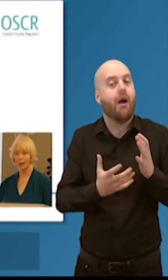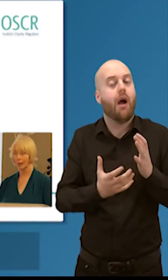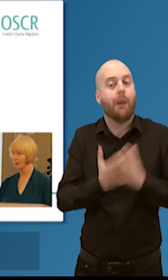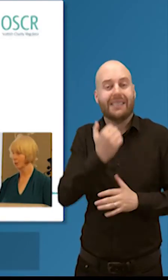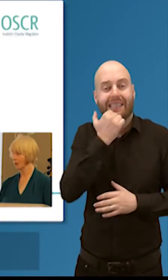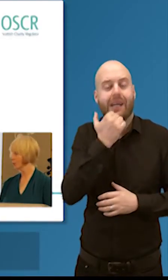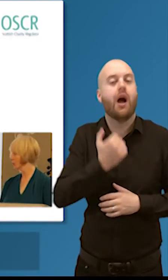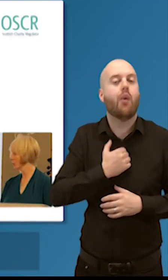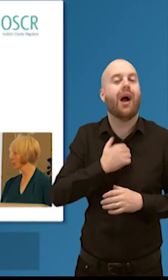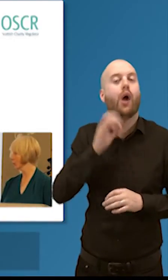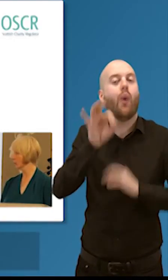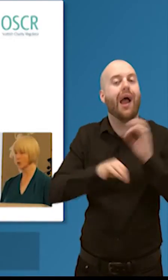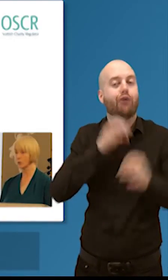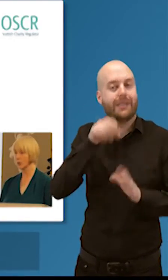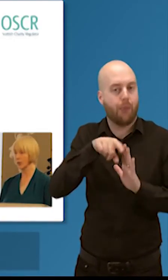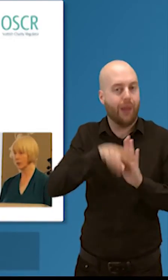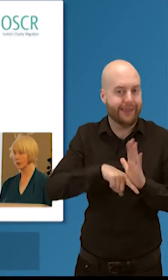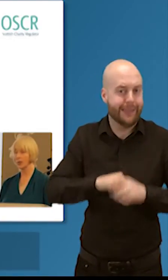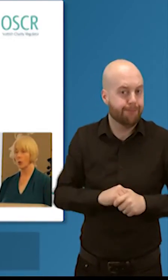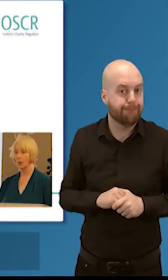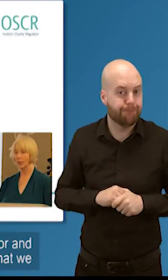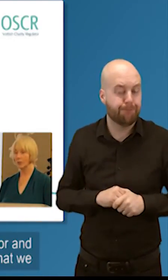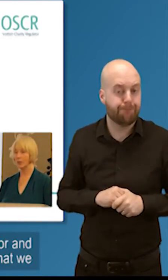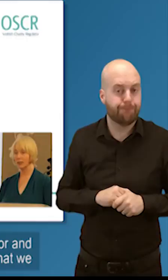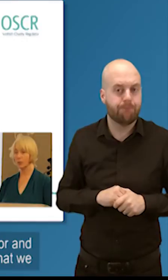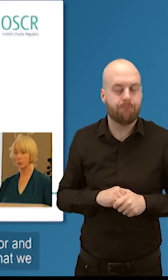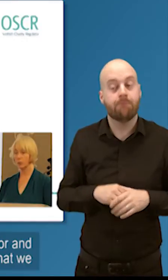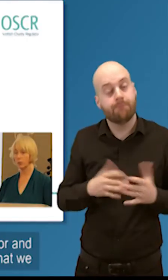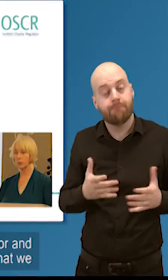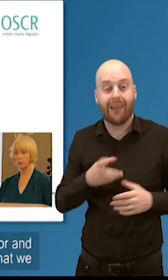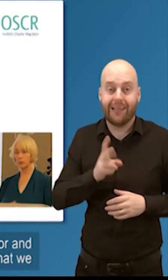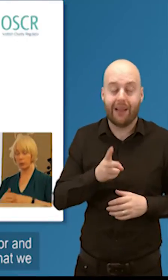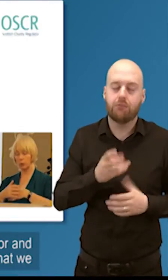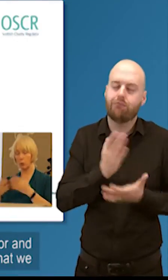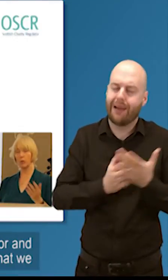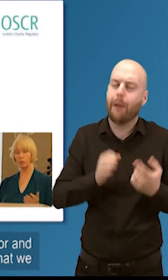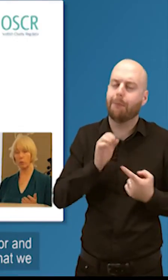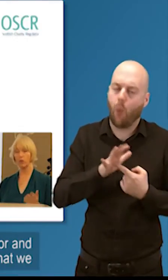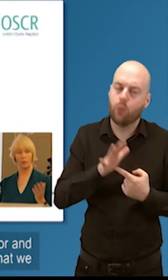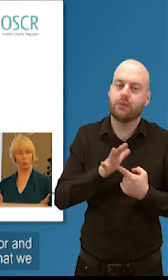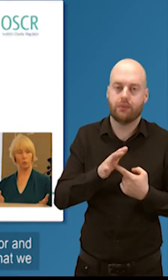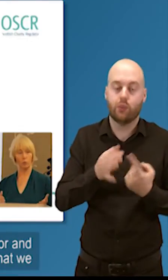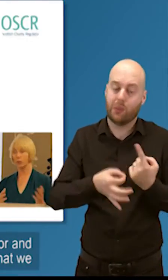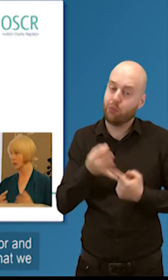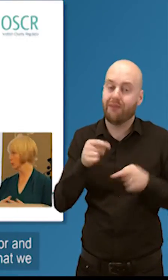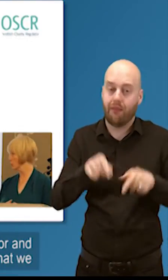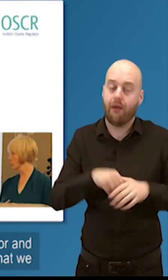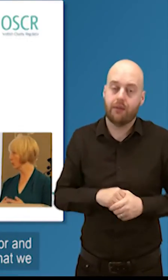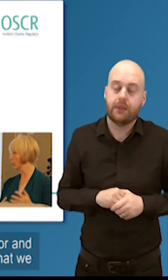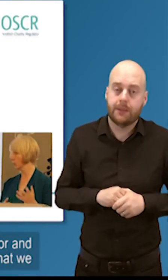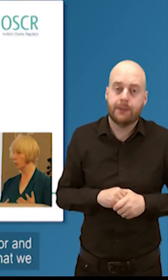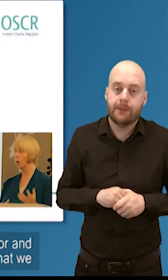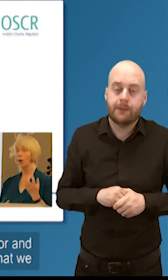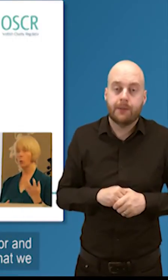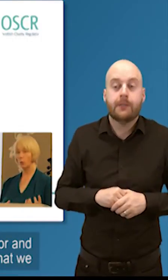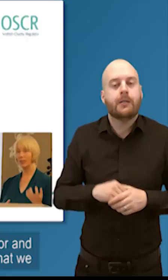now that sounds a bit convoluted but what that means we need to be clearer about people about about what we are for and not for we need to make sure